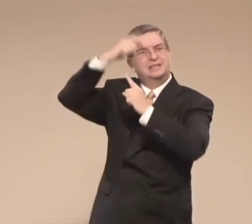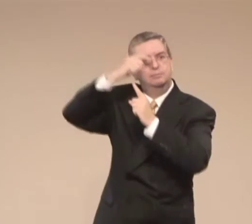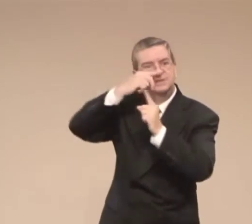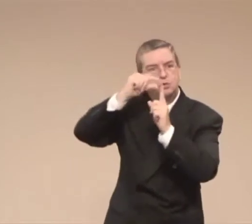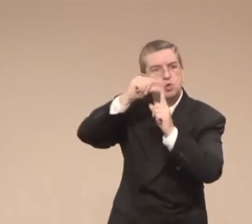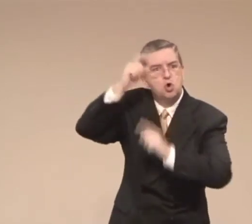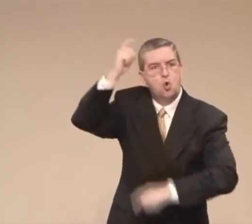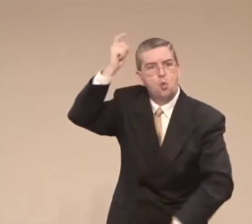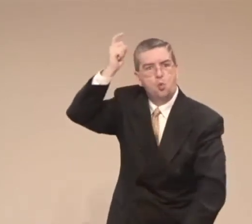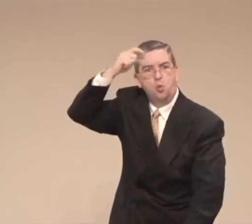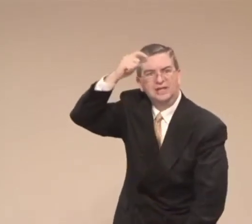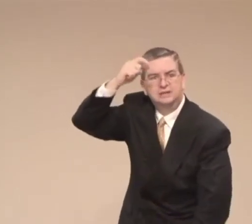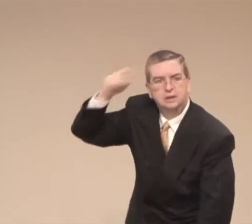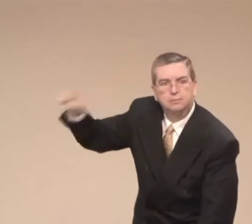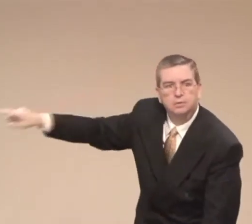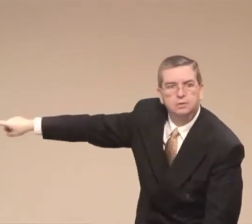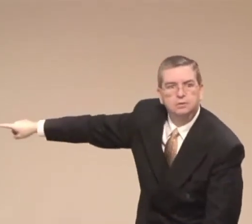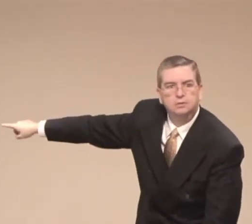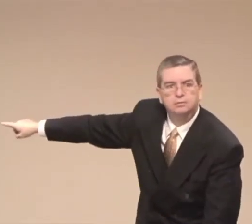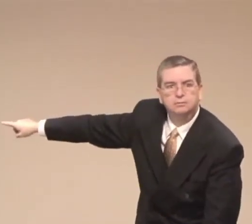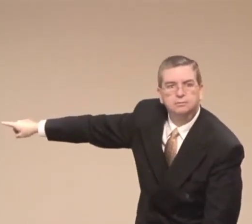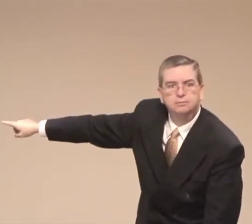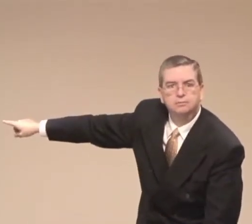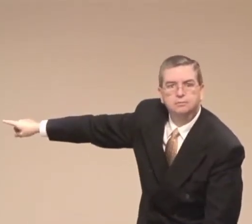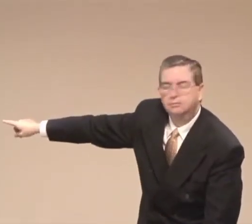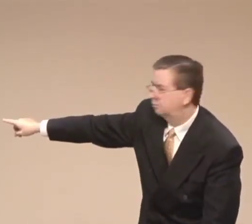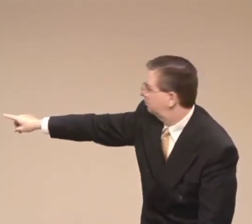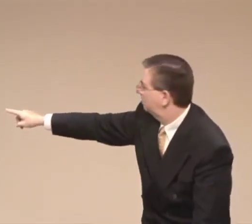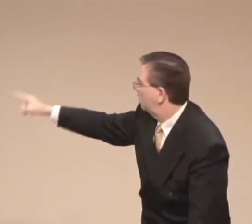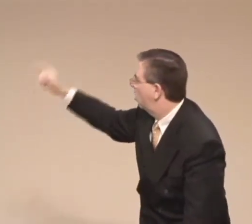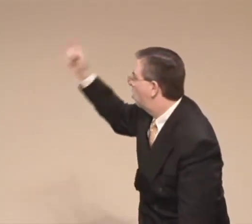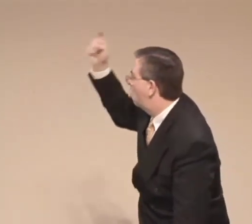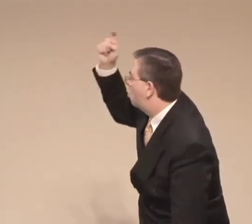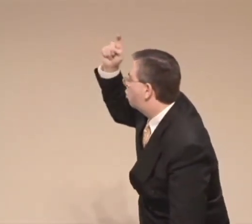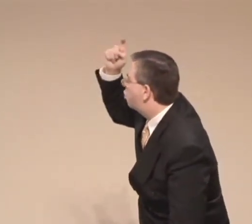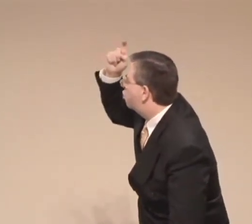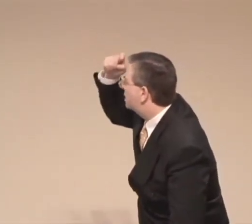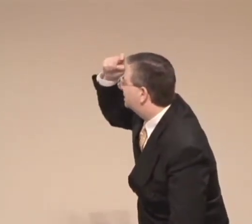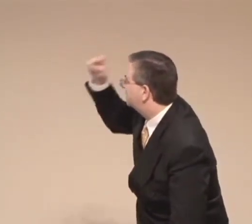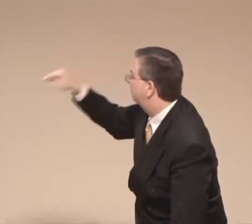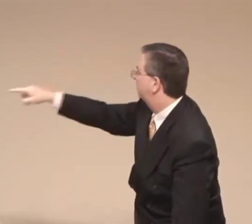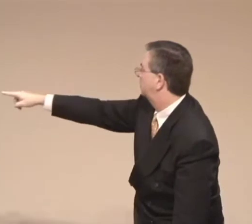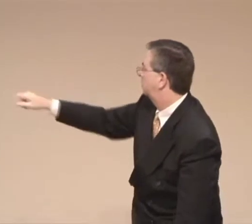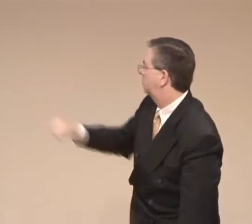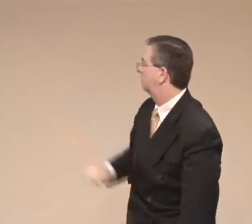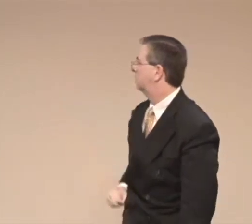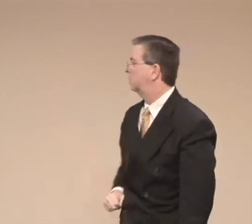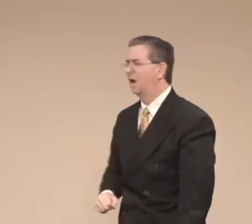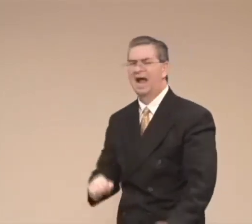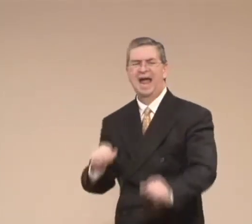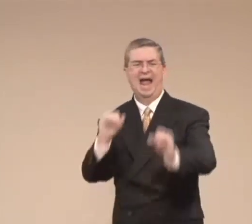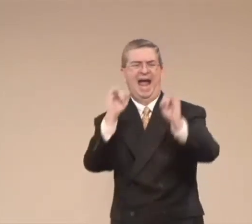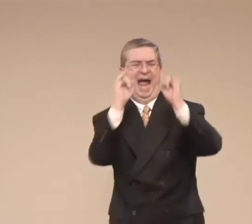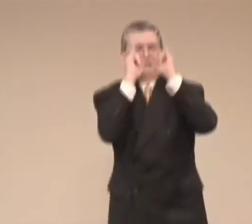and through that character building trait of truth,